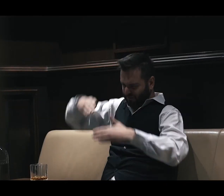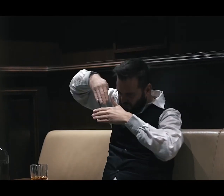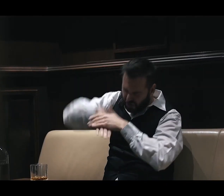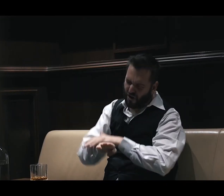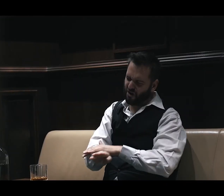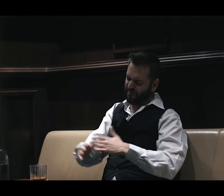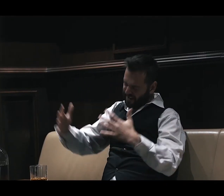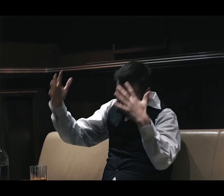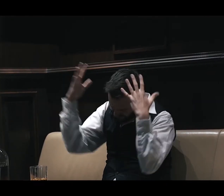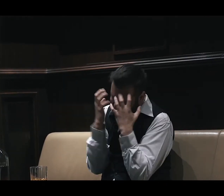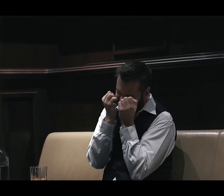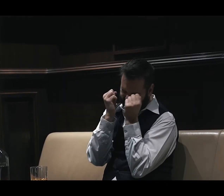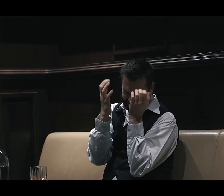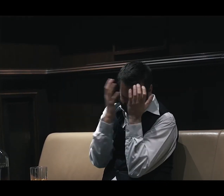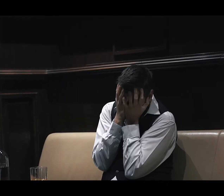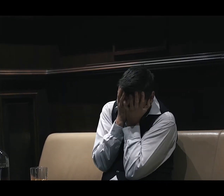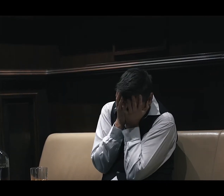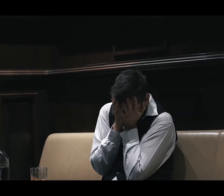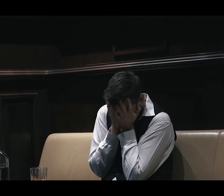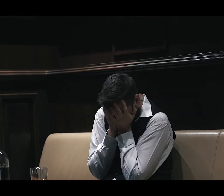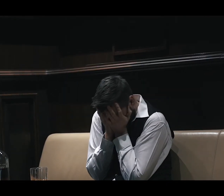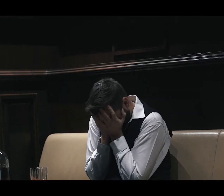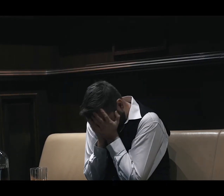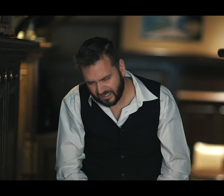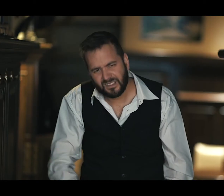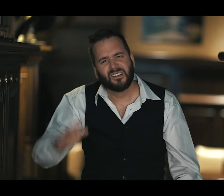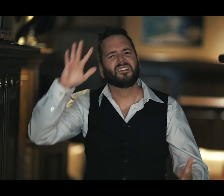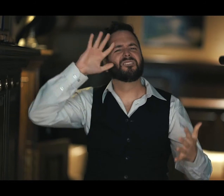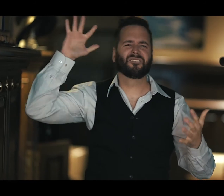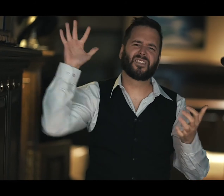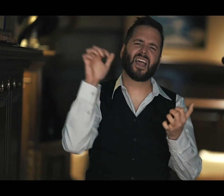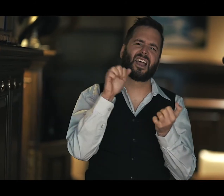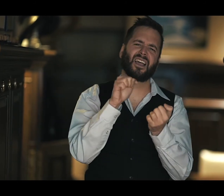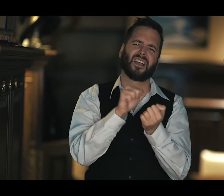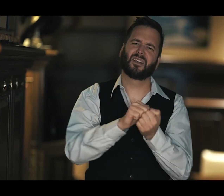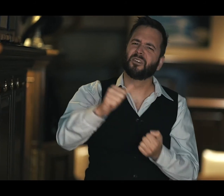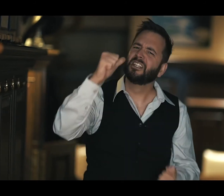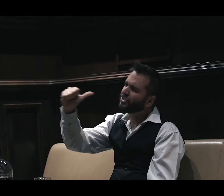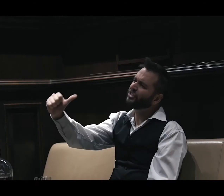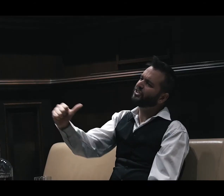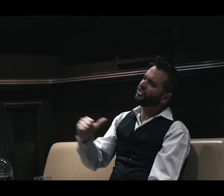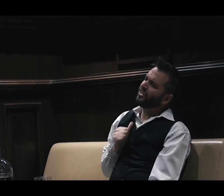place to hide away Oh, I believe in yesterday